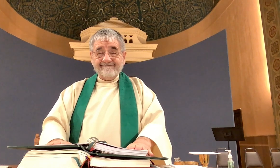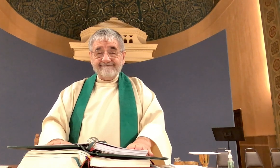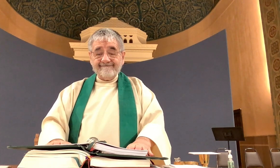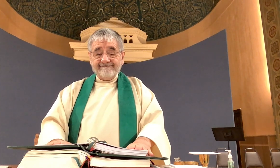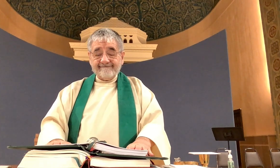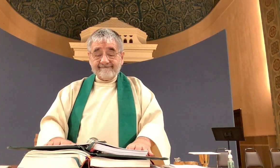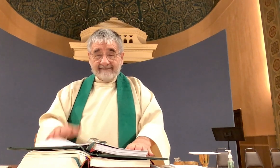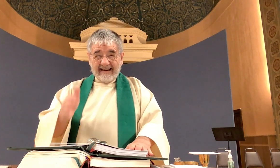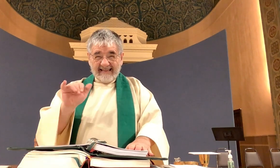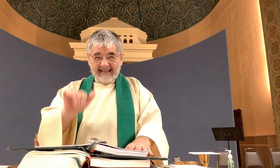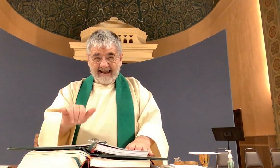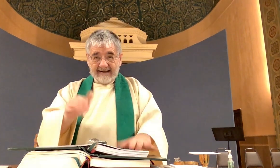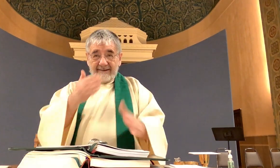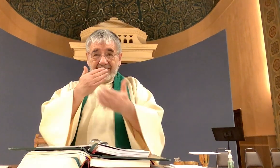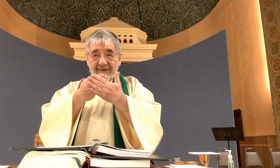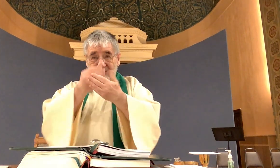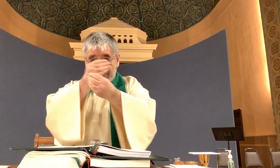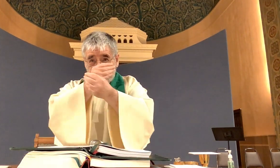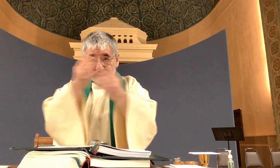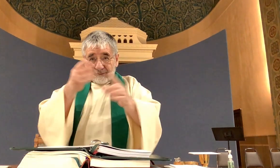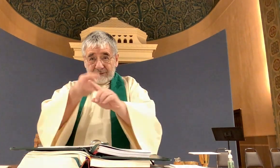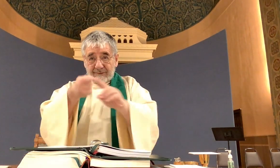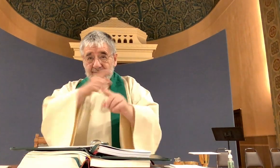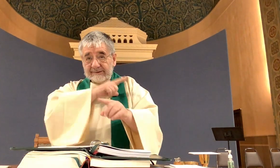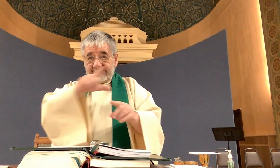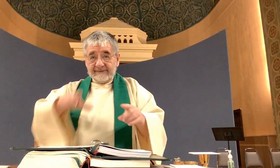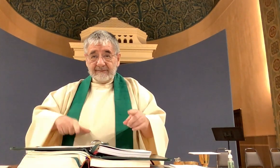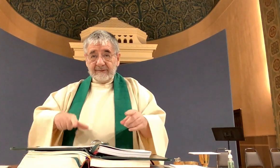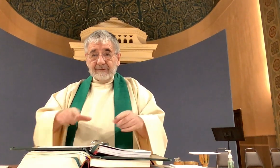hearing. The Gospel of the Lord.